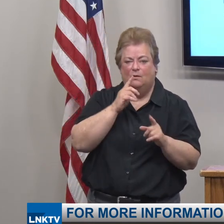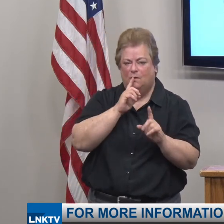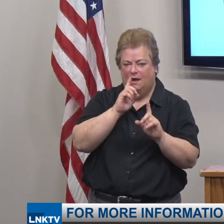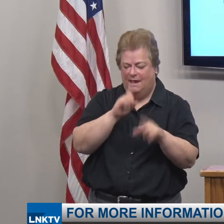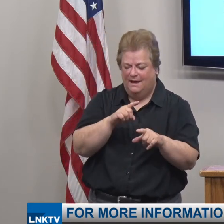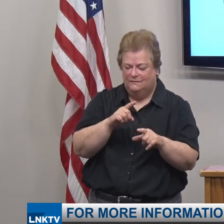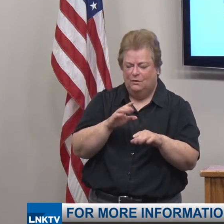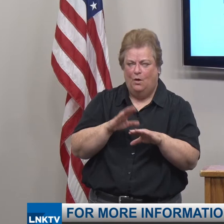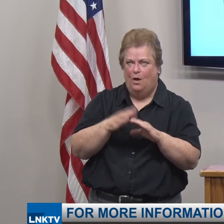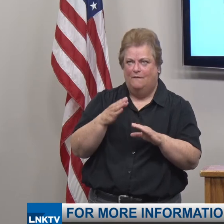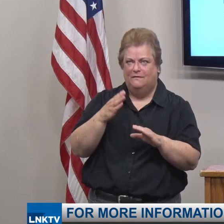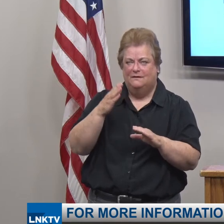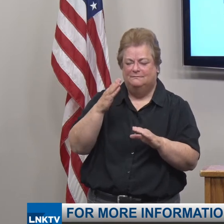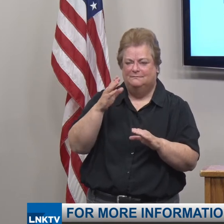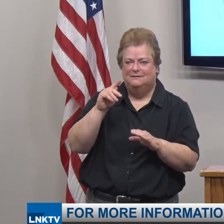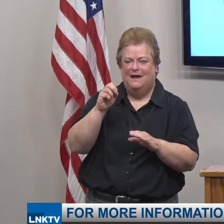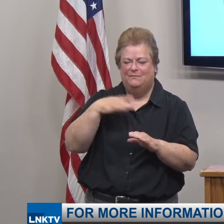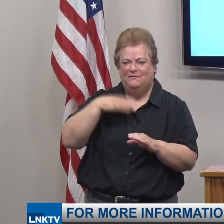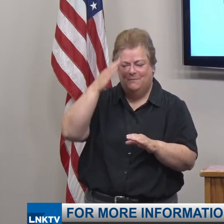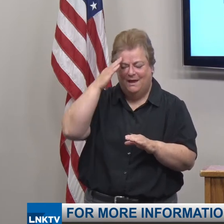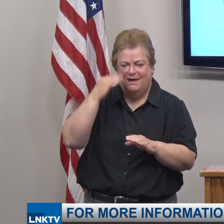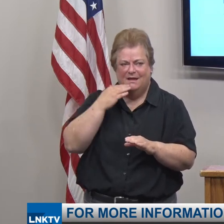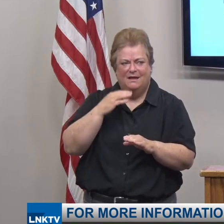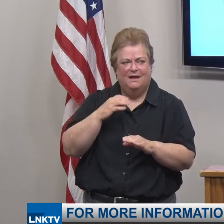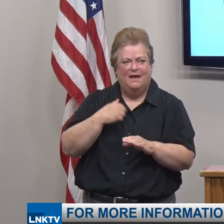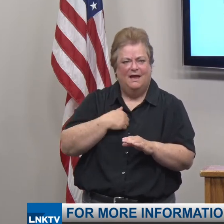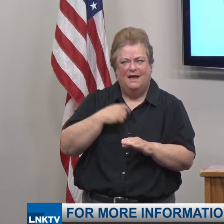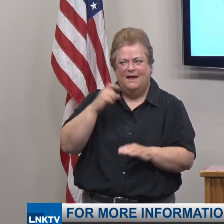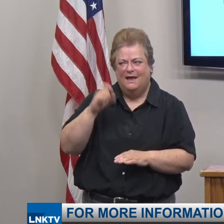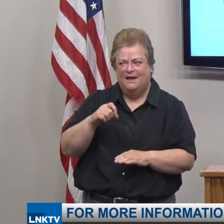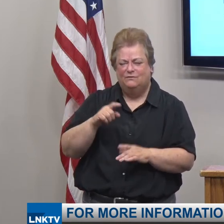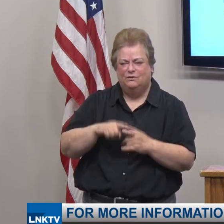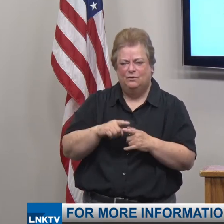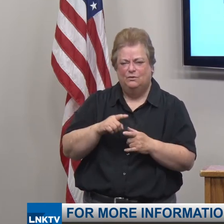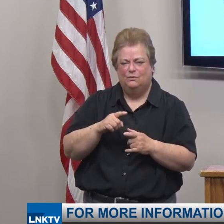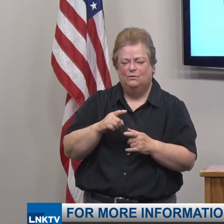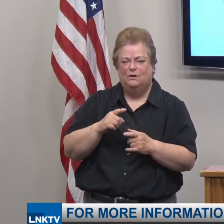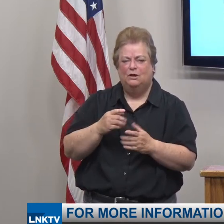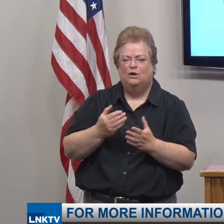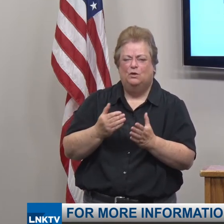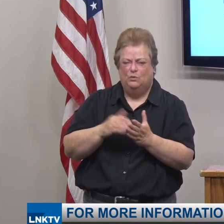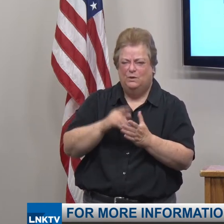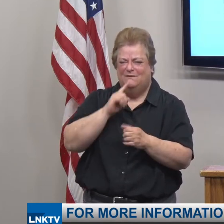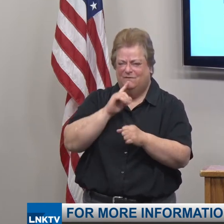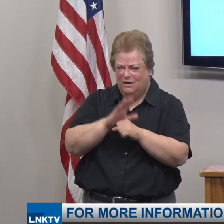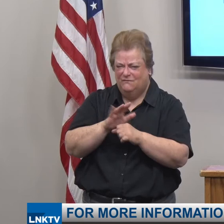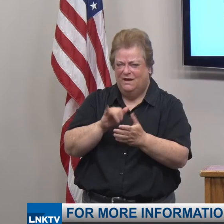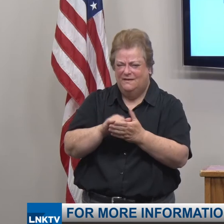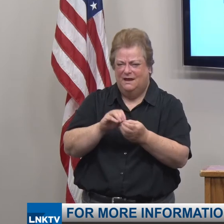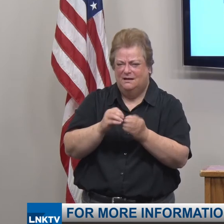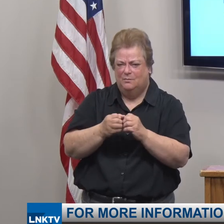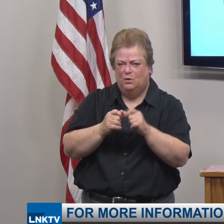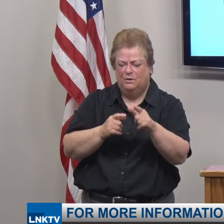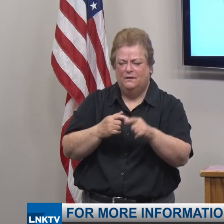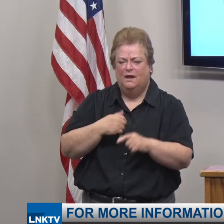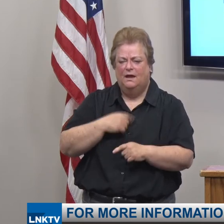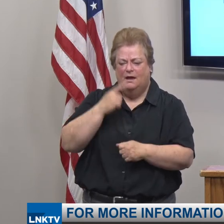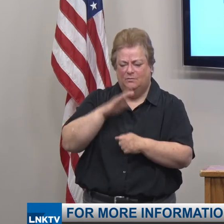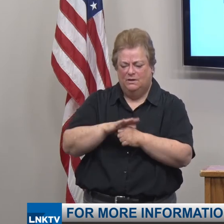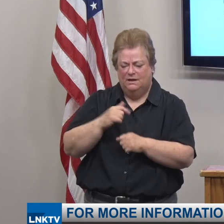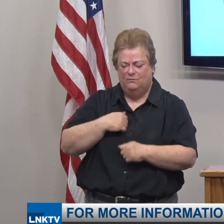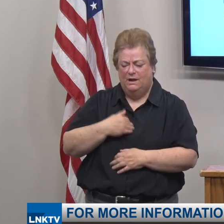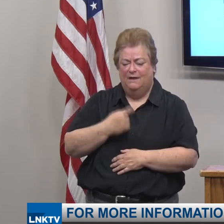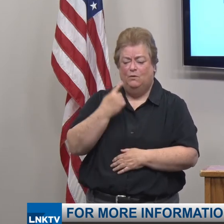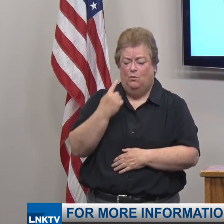you off the top of my head. So I'd have to re-verify this with you. I believe we have had one